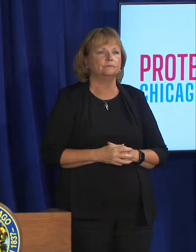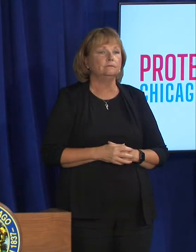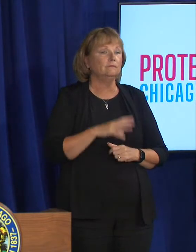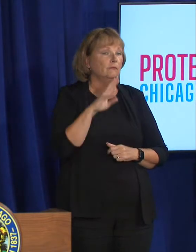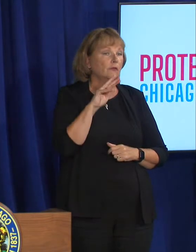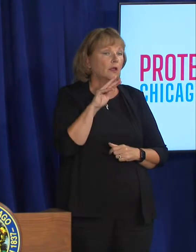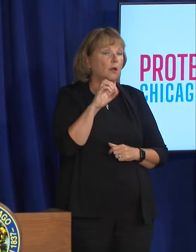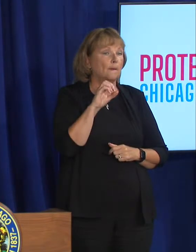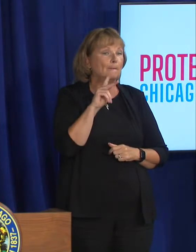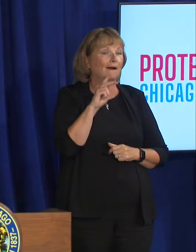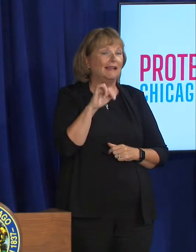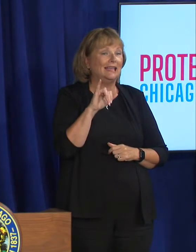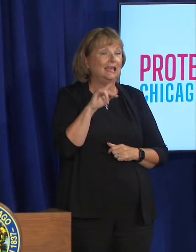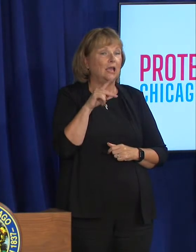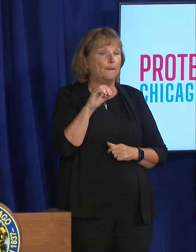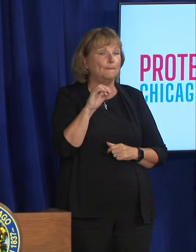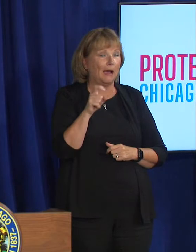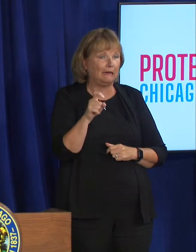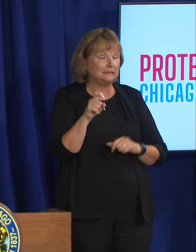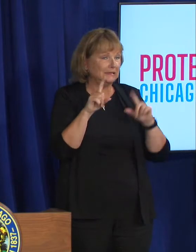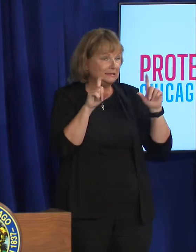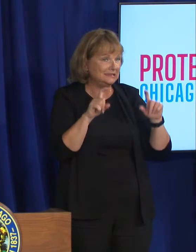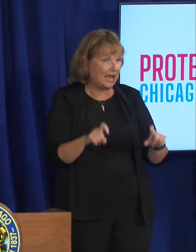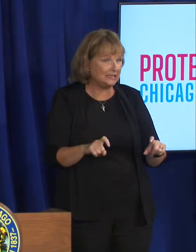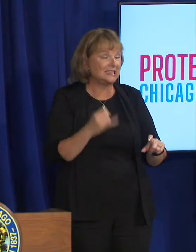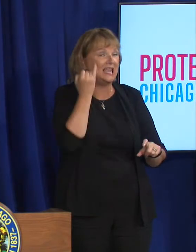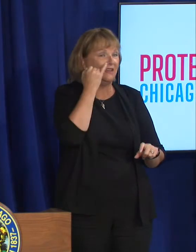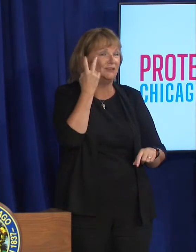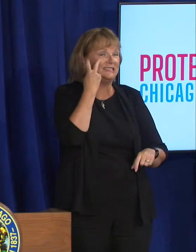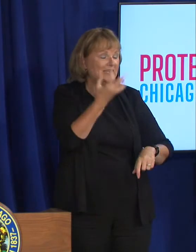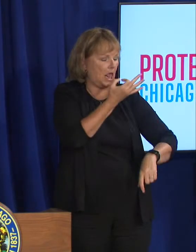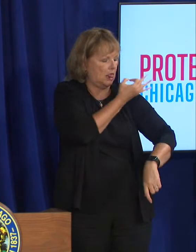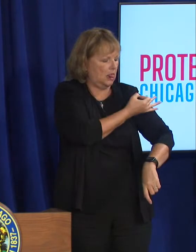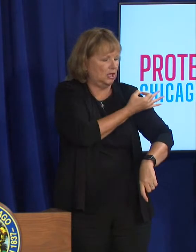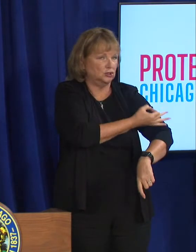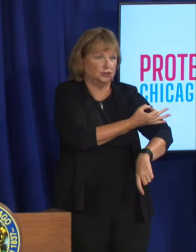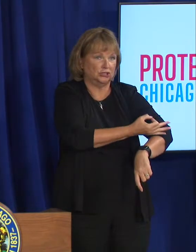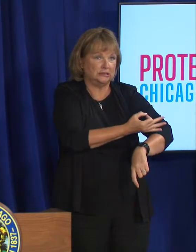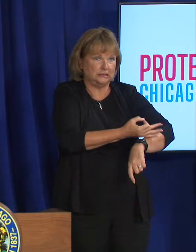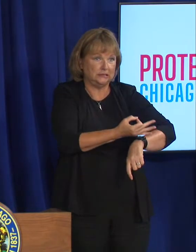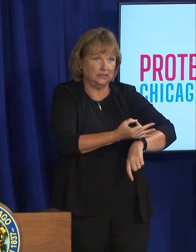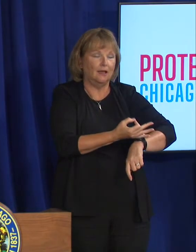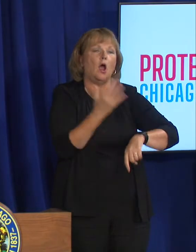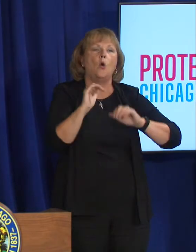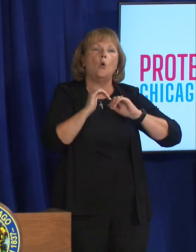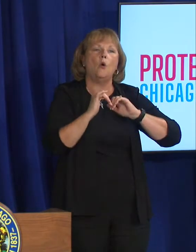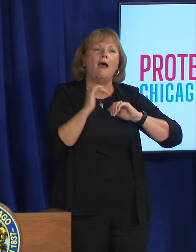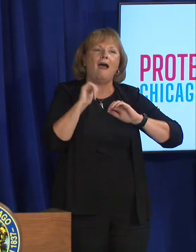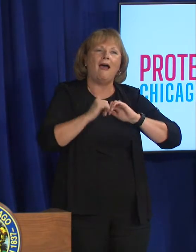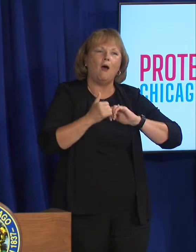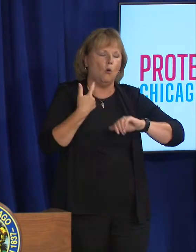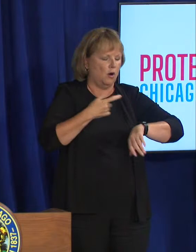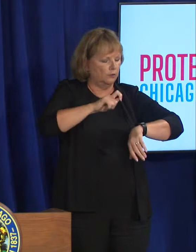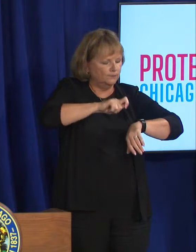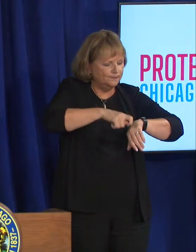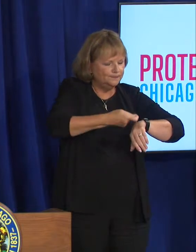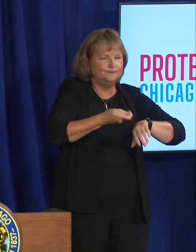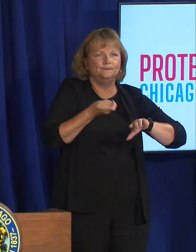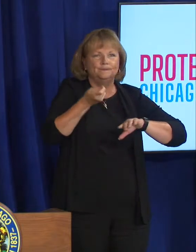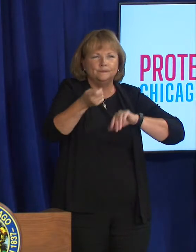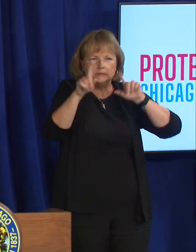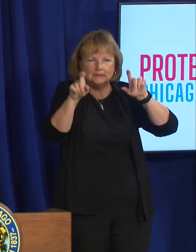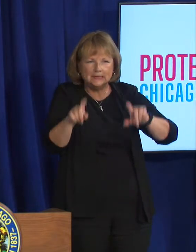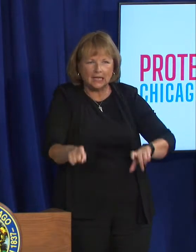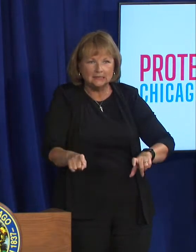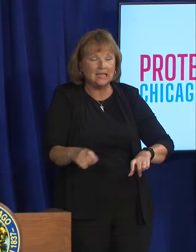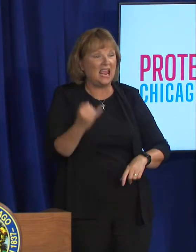monkeypox when there are active lesions that have to be sampled they should also isolate